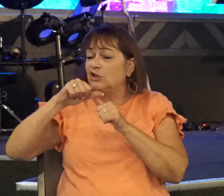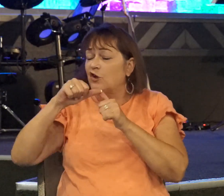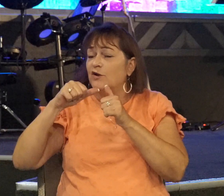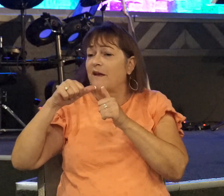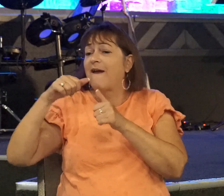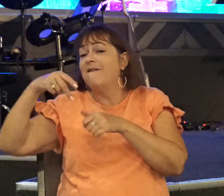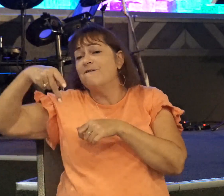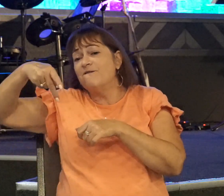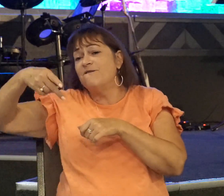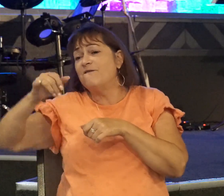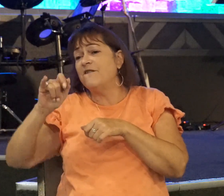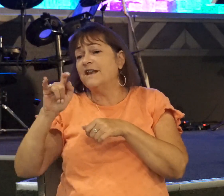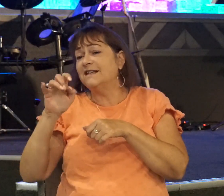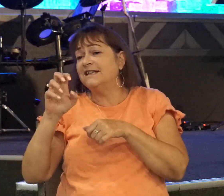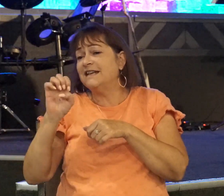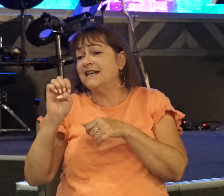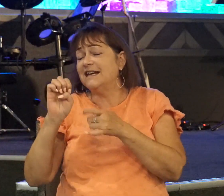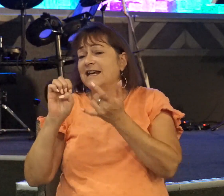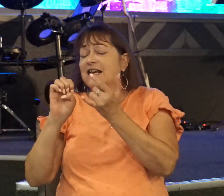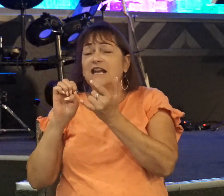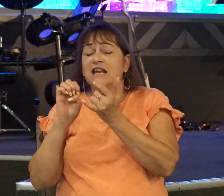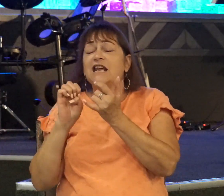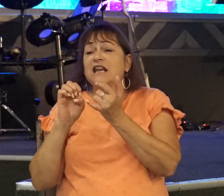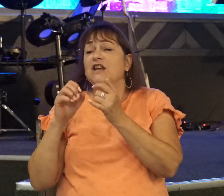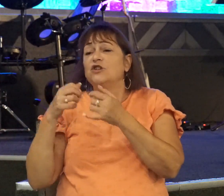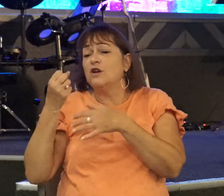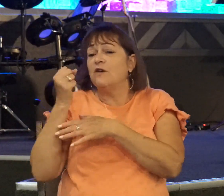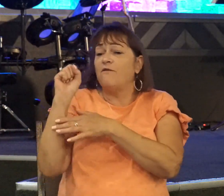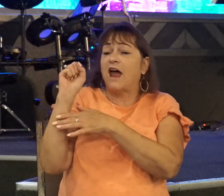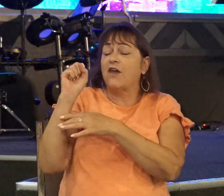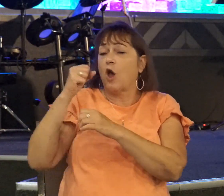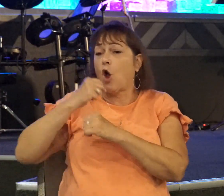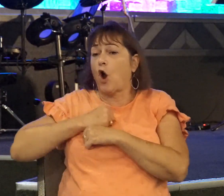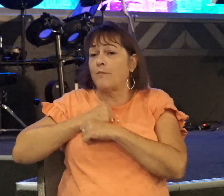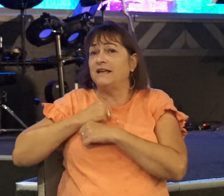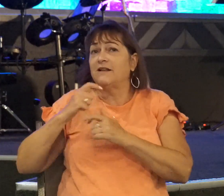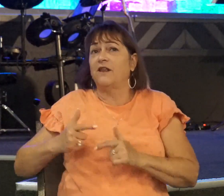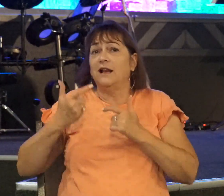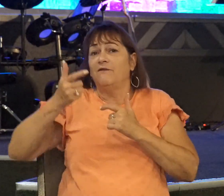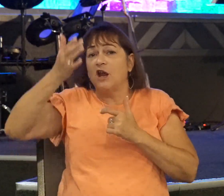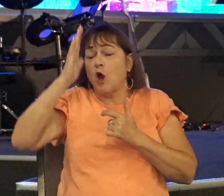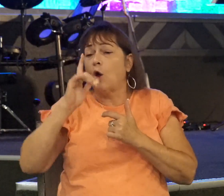that he should defy the armies of the living God? Wow.